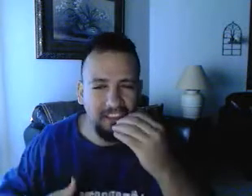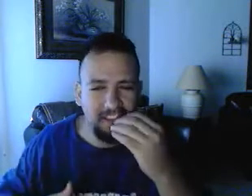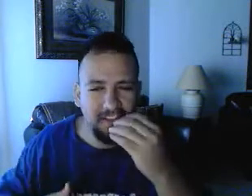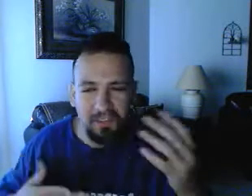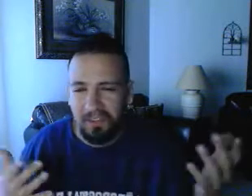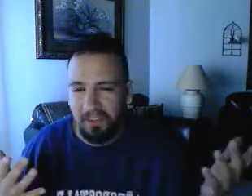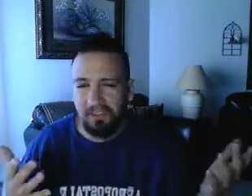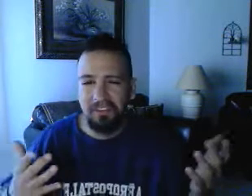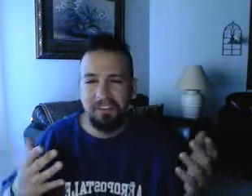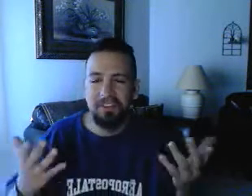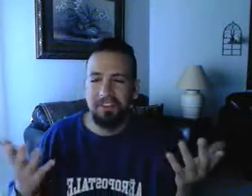...doodle...